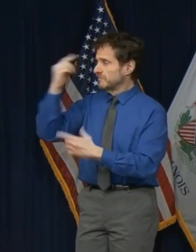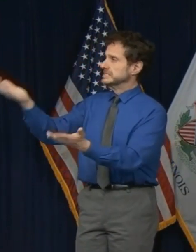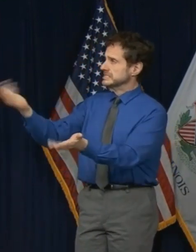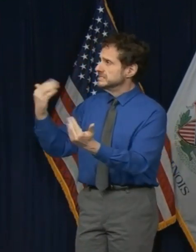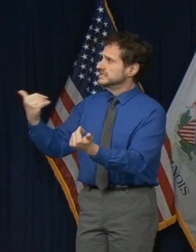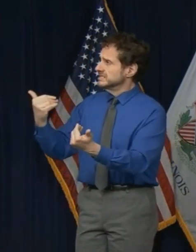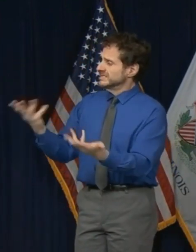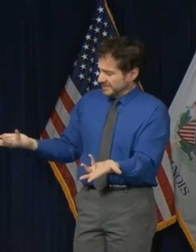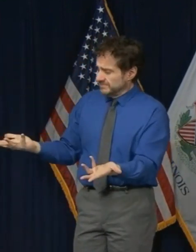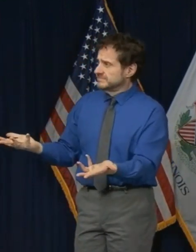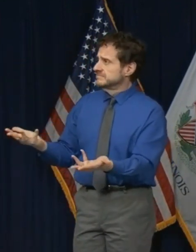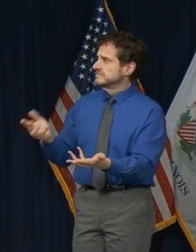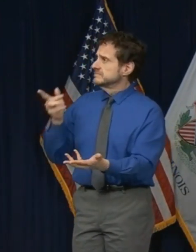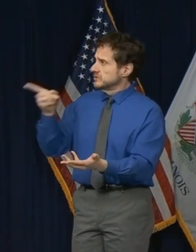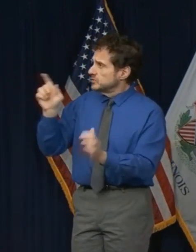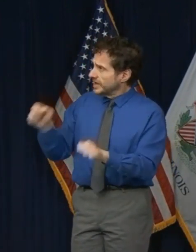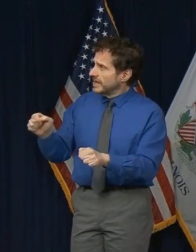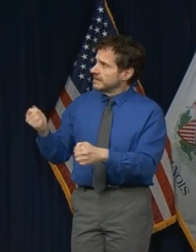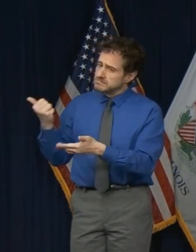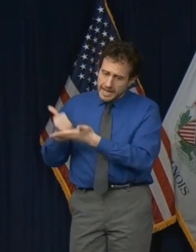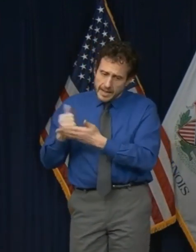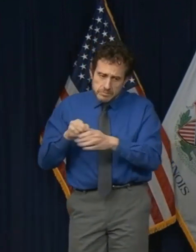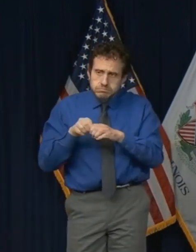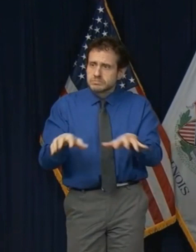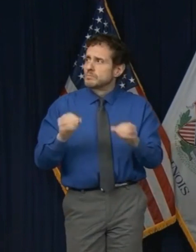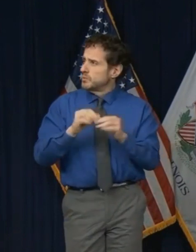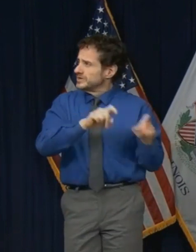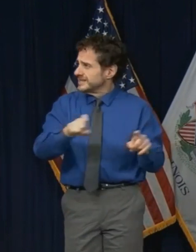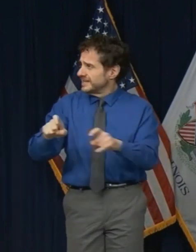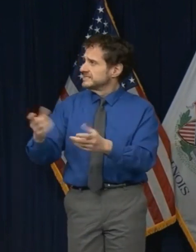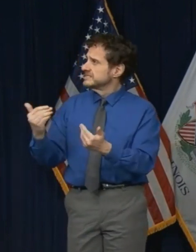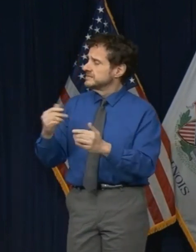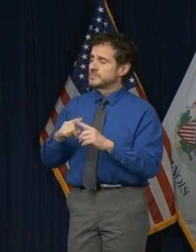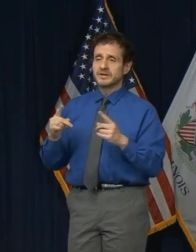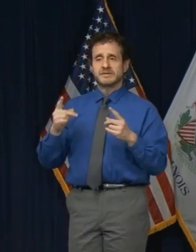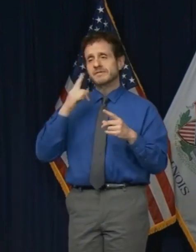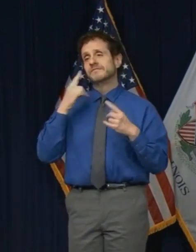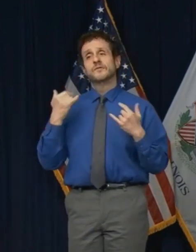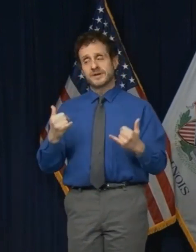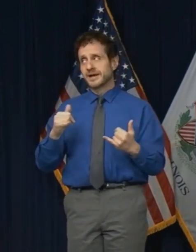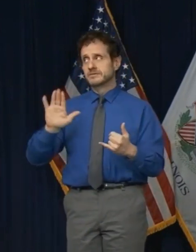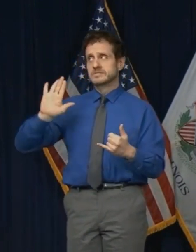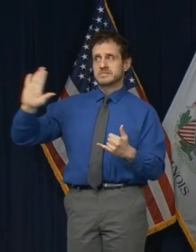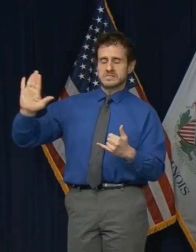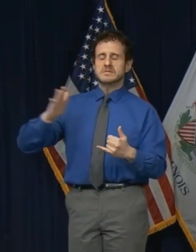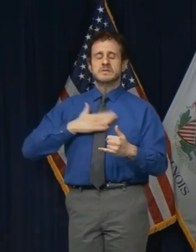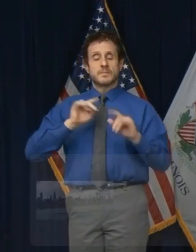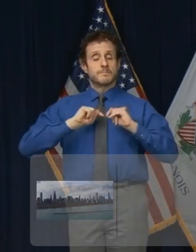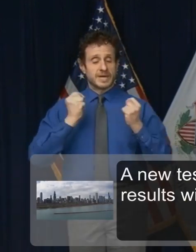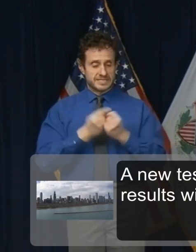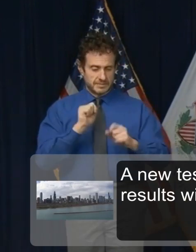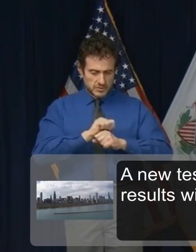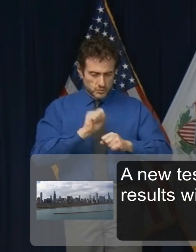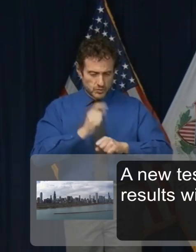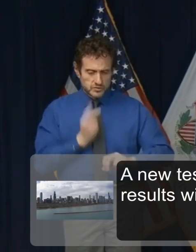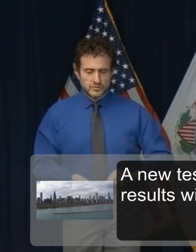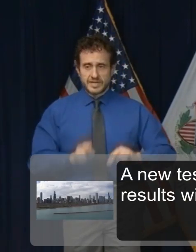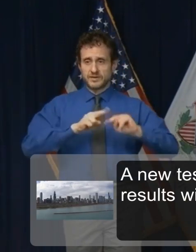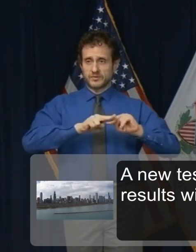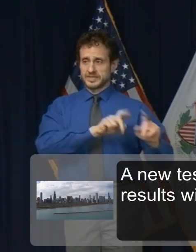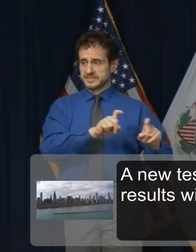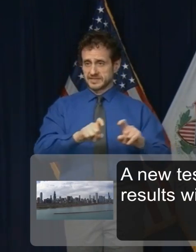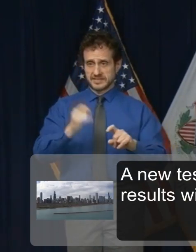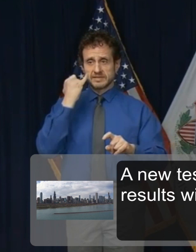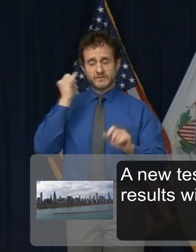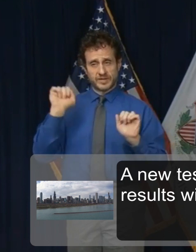step up in the ways that only they can. But in the meantime, my team has worked to expand testing where we have the ability